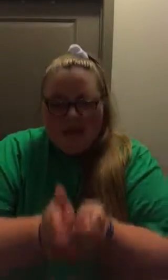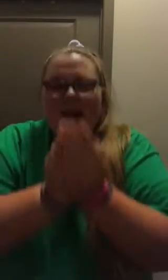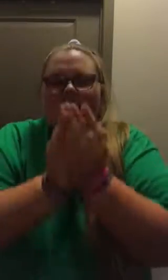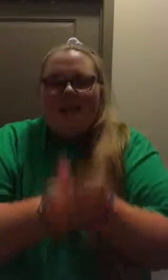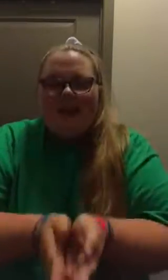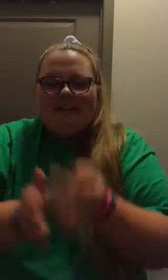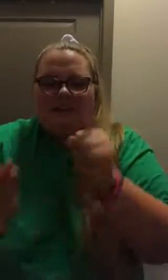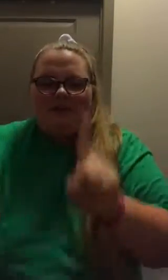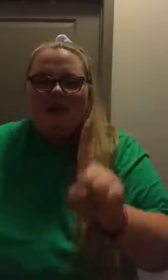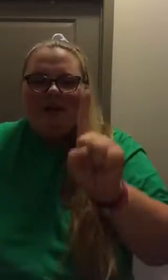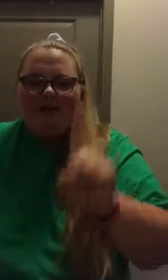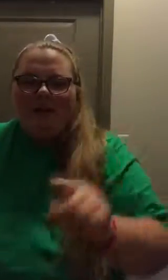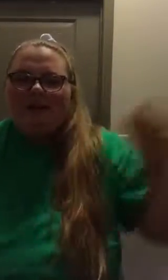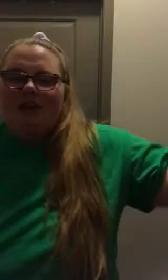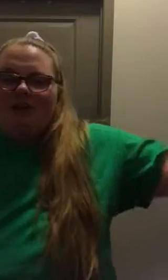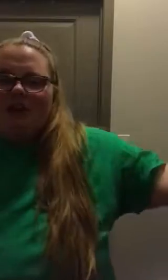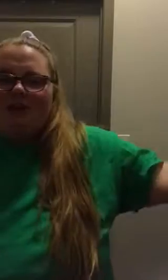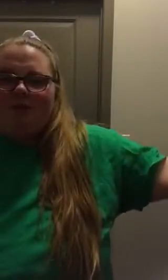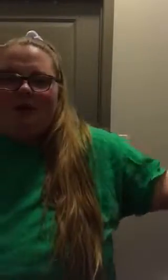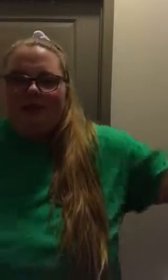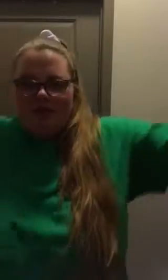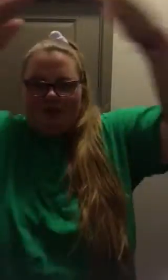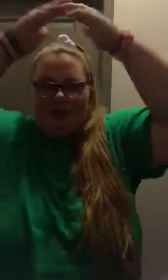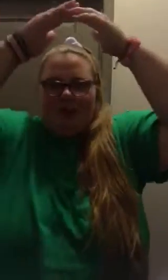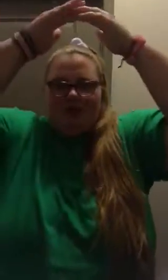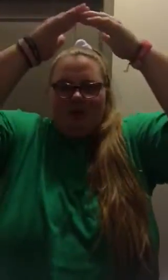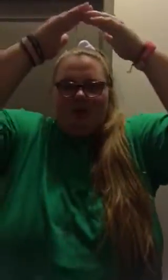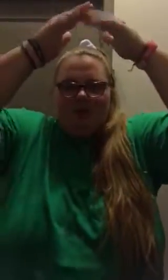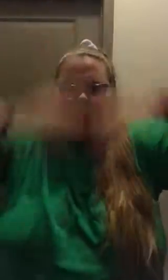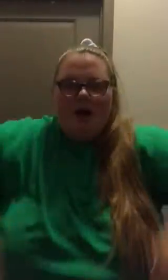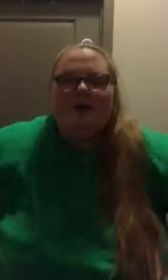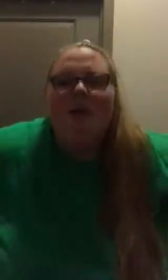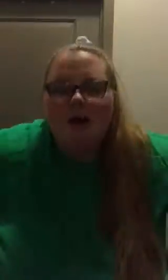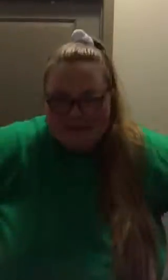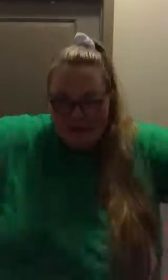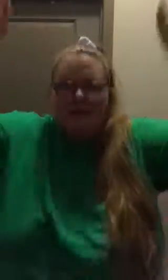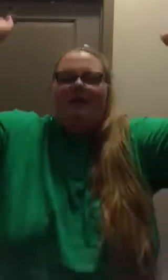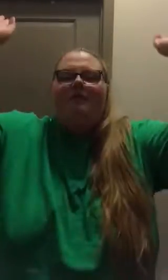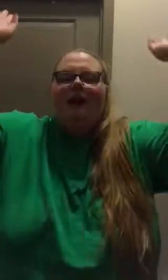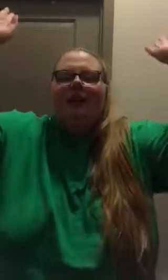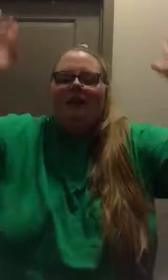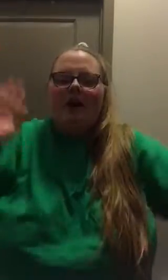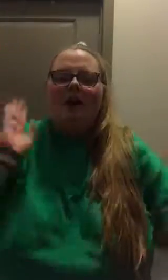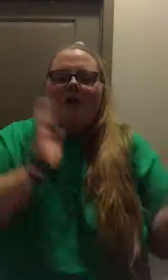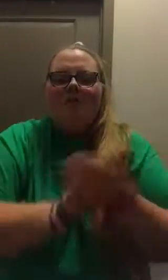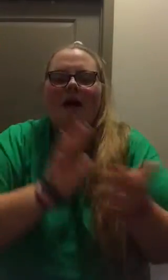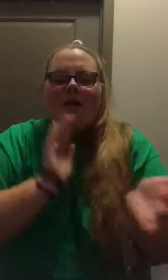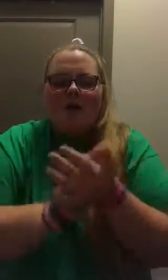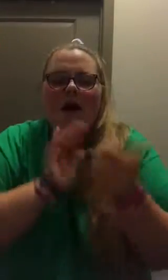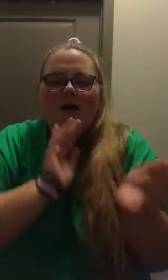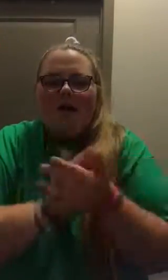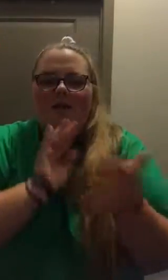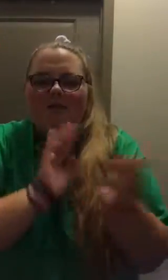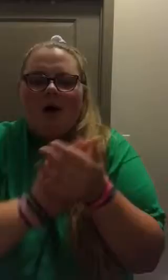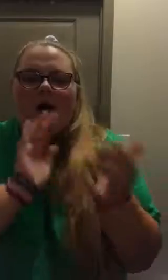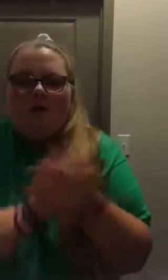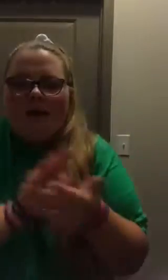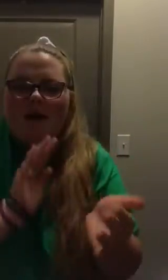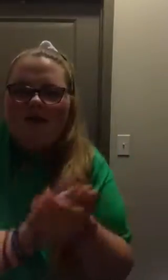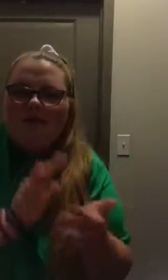and the nest on the twig and the twigs on the branch of the branch on the tree and the trees and the bog and the bogs down in the valley all rare bog ratlin bog way down in